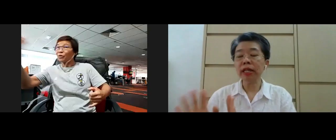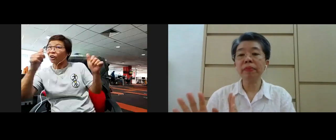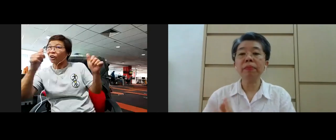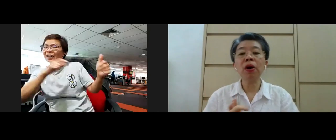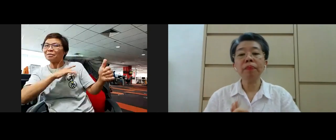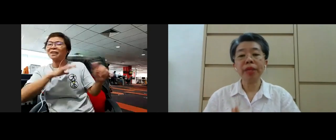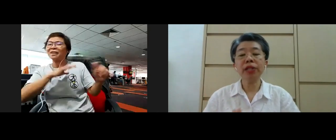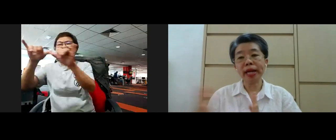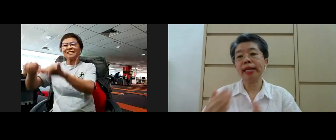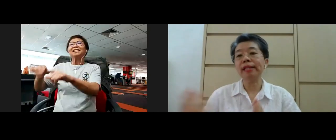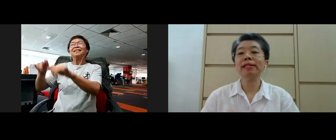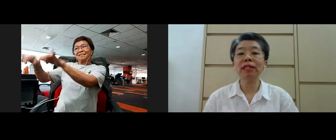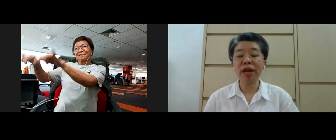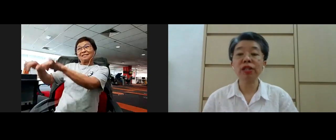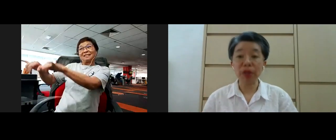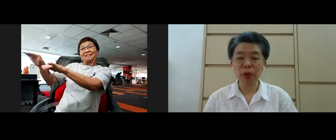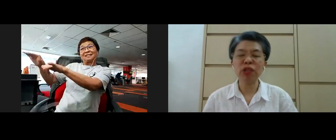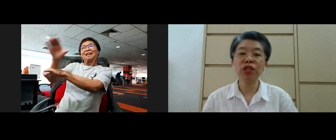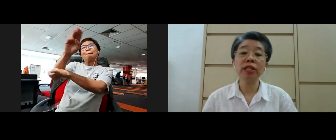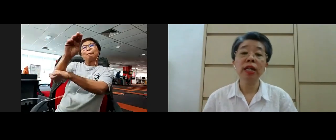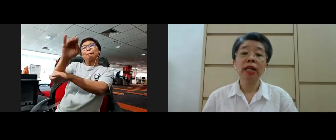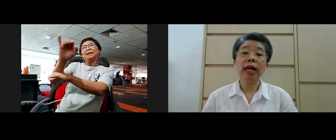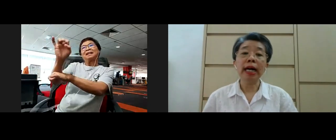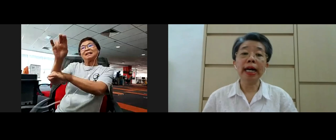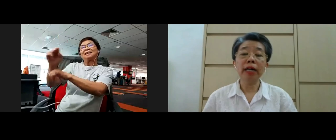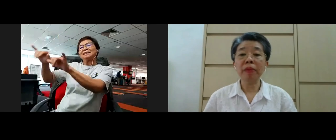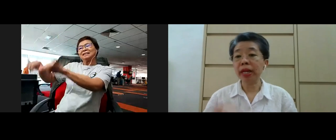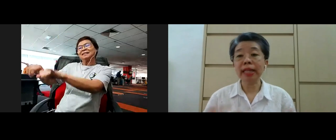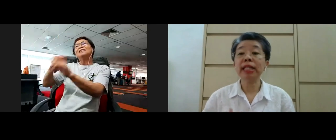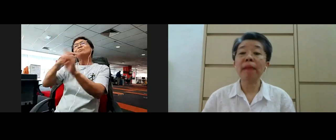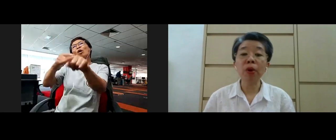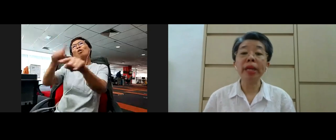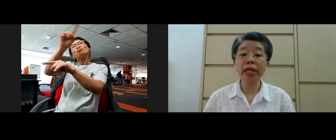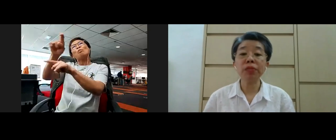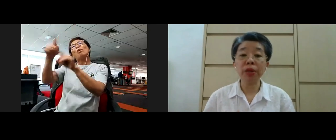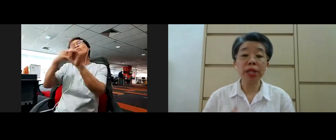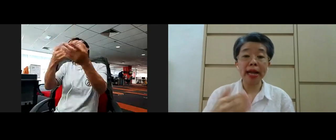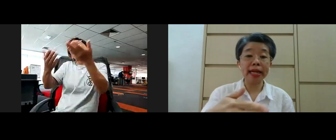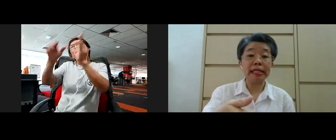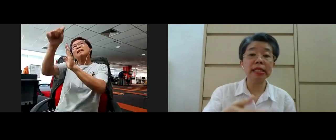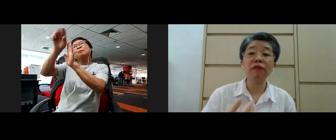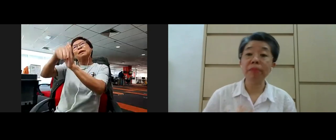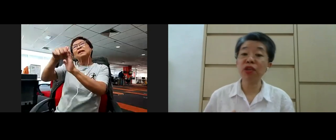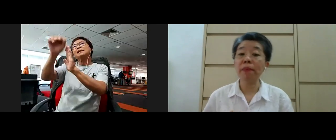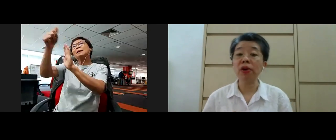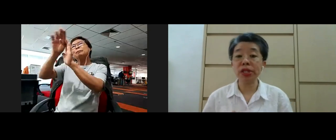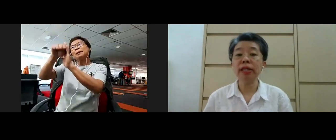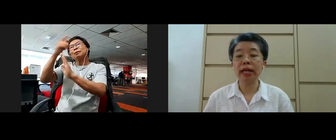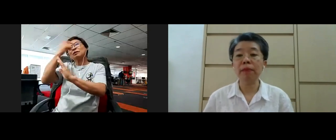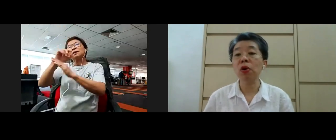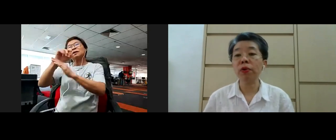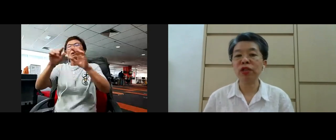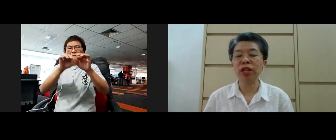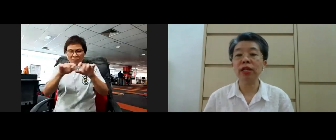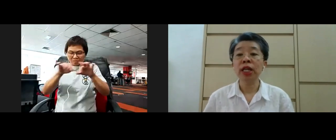can stay on a little bit more yeah so I can answer the rest of the question maybe another 10 more minutes because I can see from the chatbox